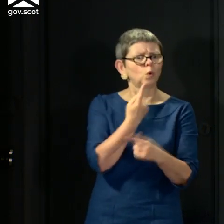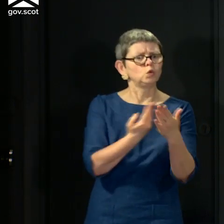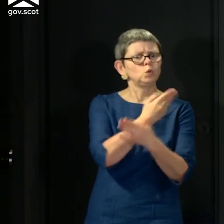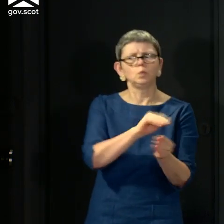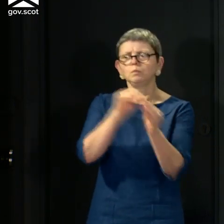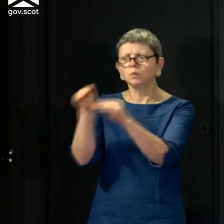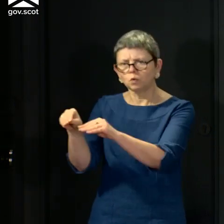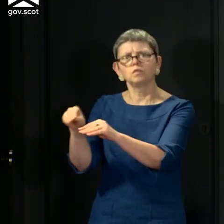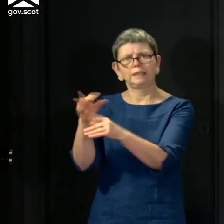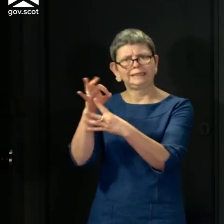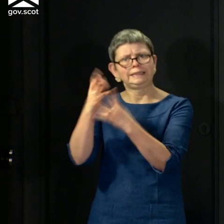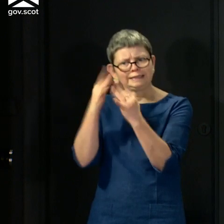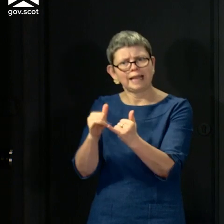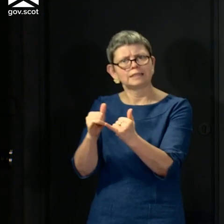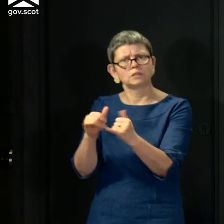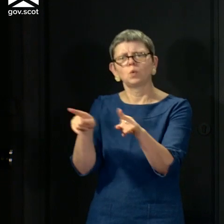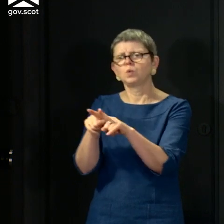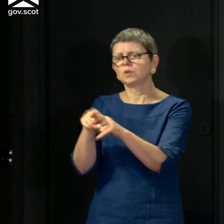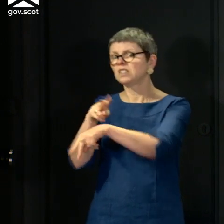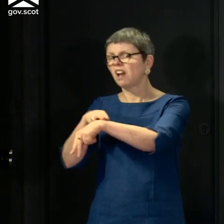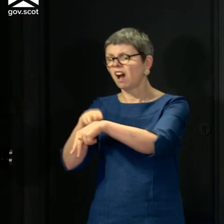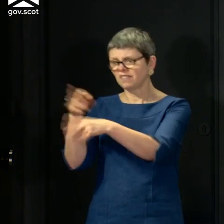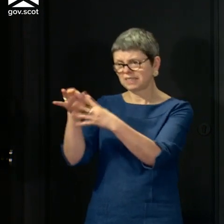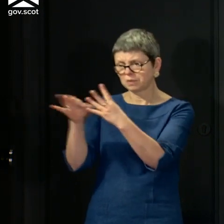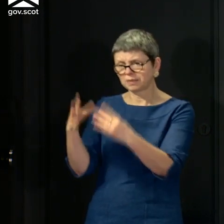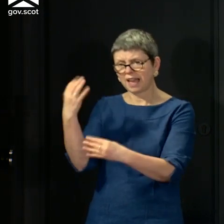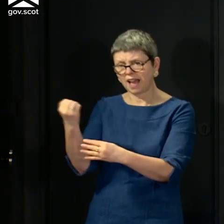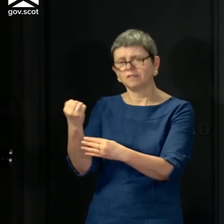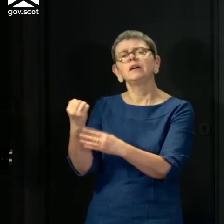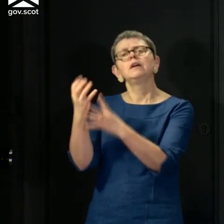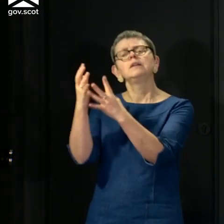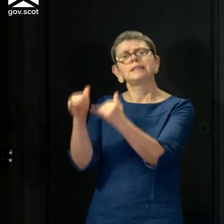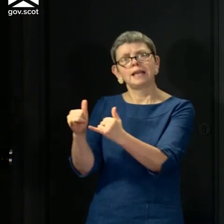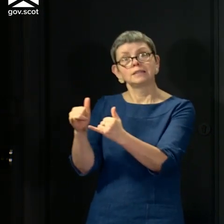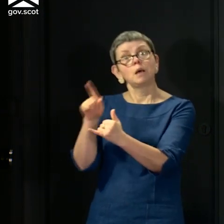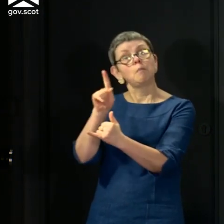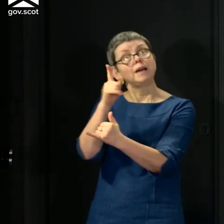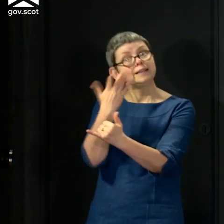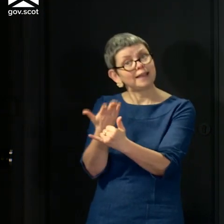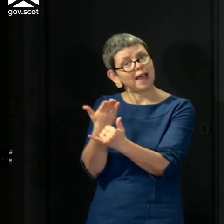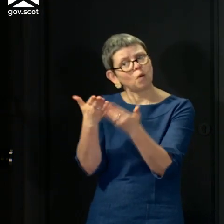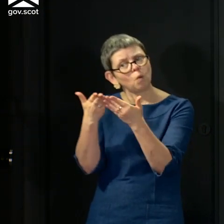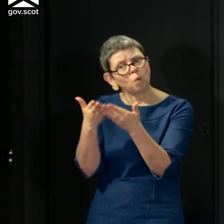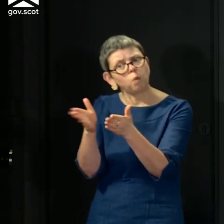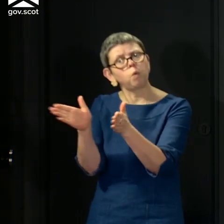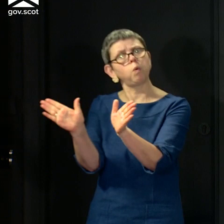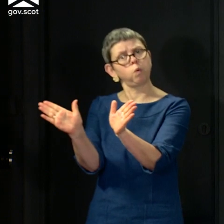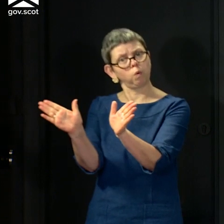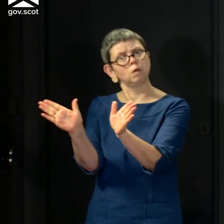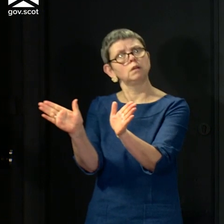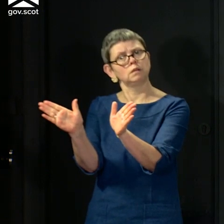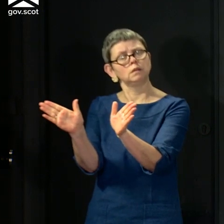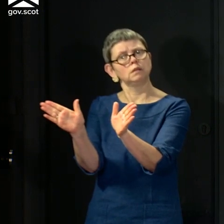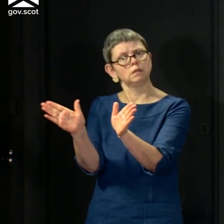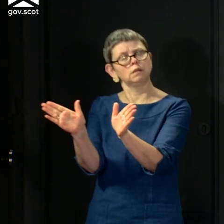homes and symptomatic care home staff, and I can confirm today that we will now expand that approach further. We now